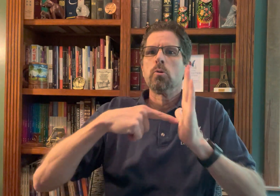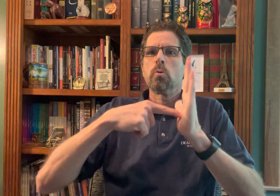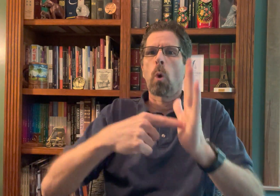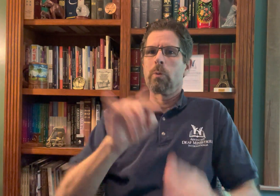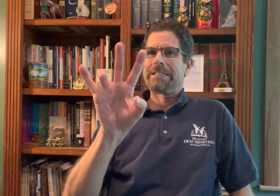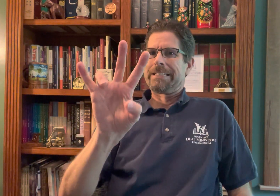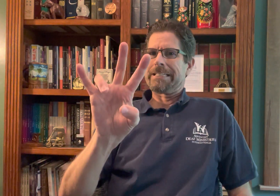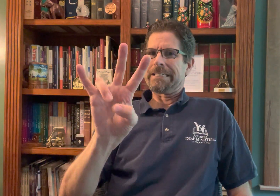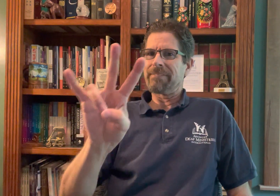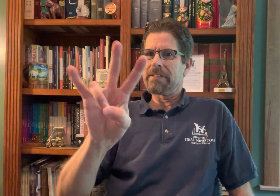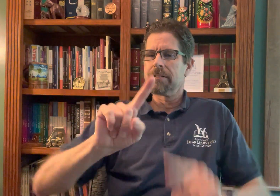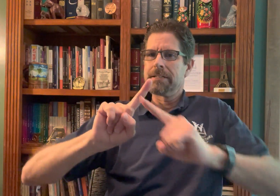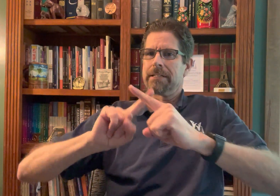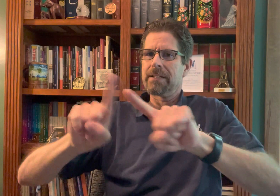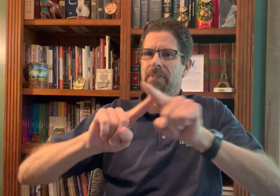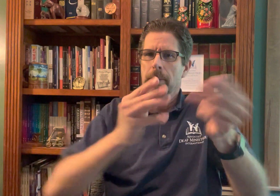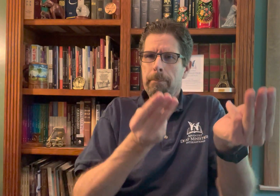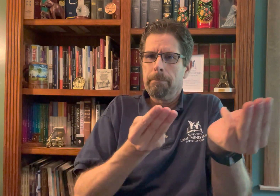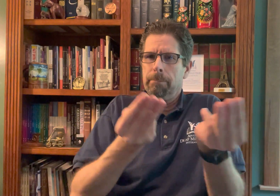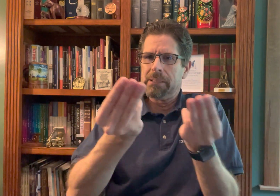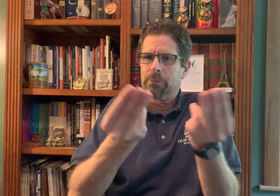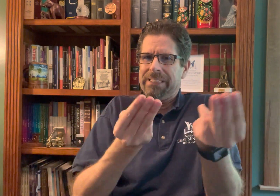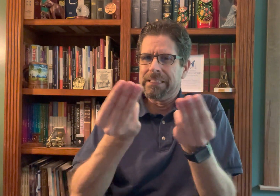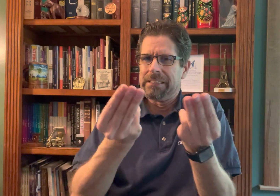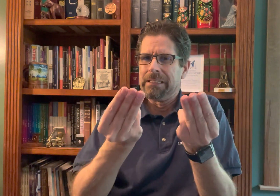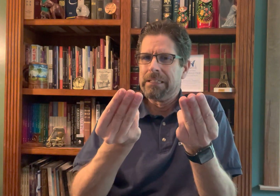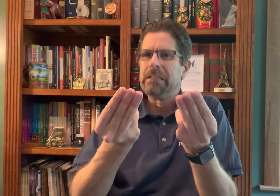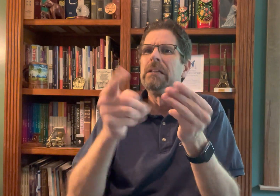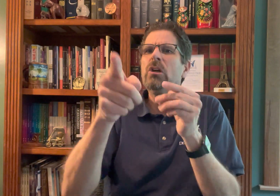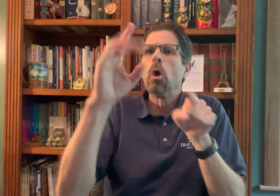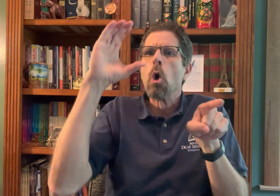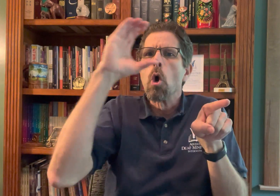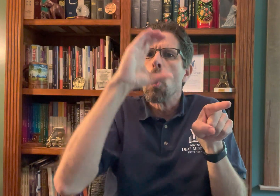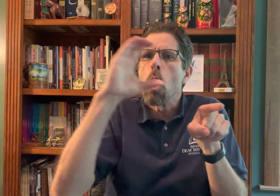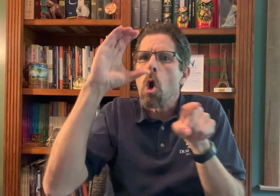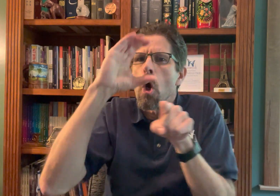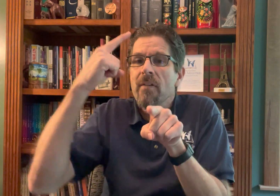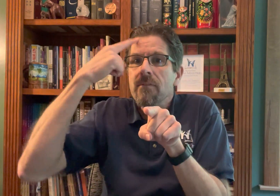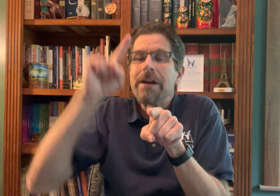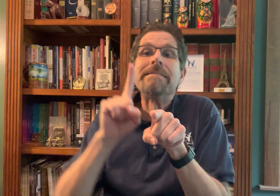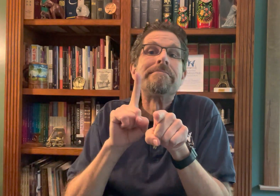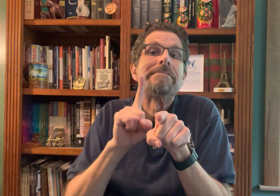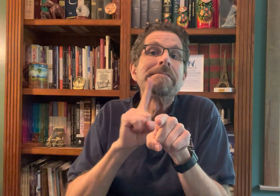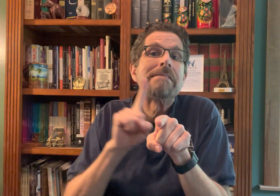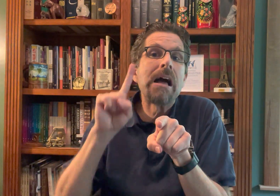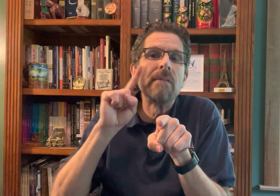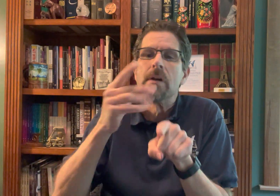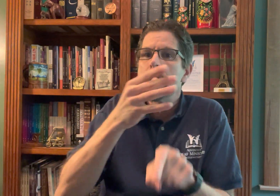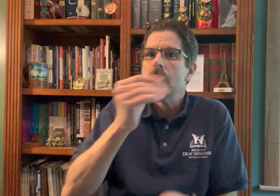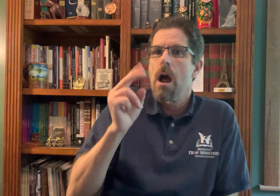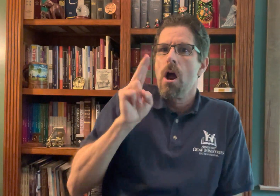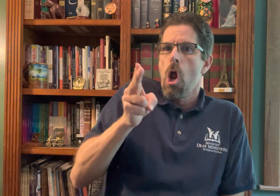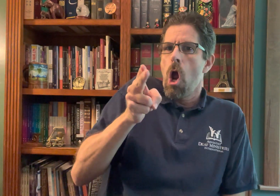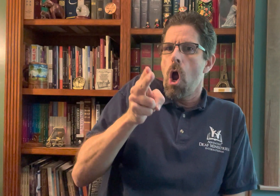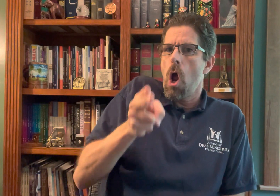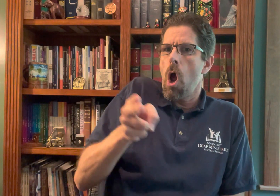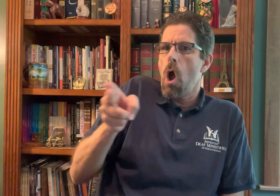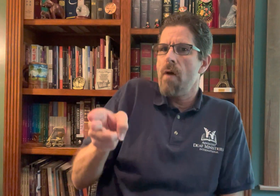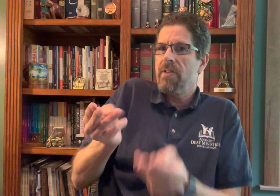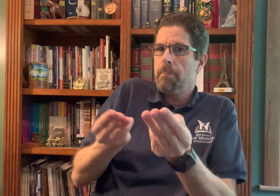Click on that and it will show seven different ministries. Under the seven different ministries, there